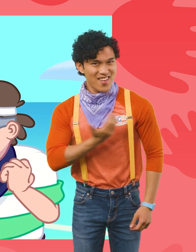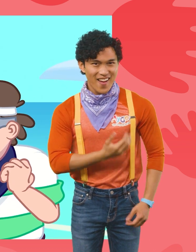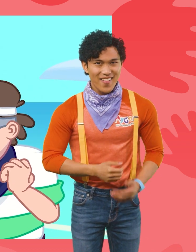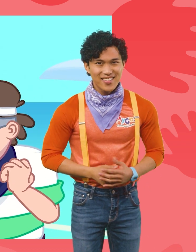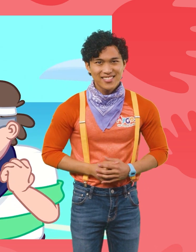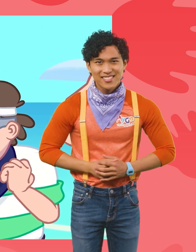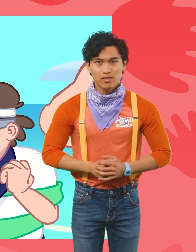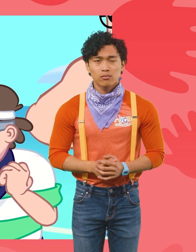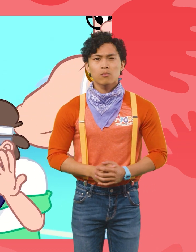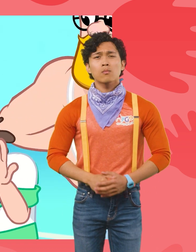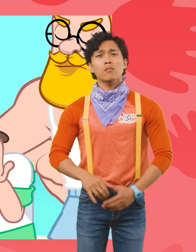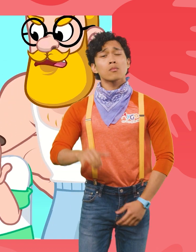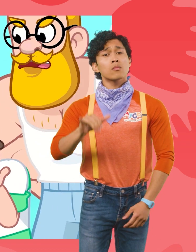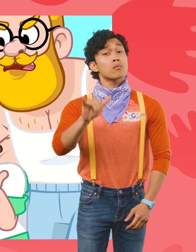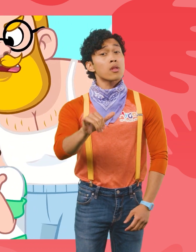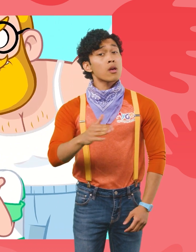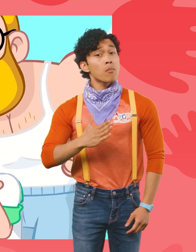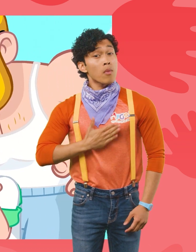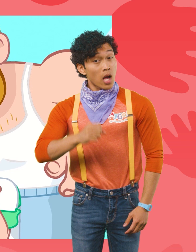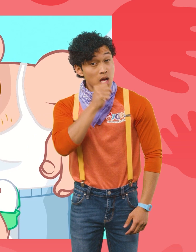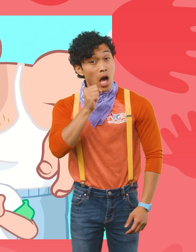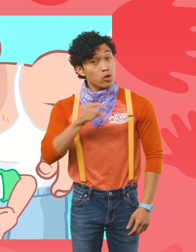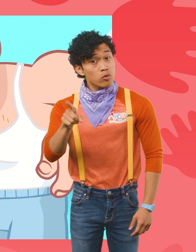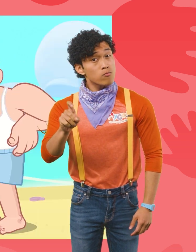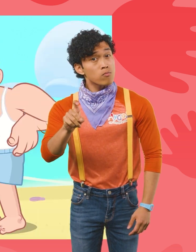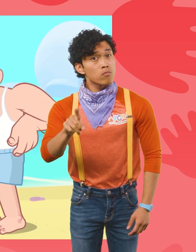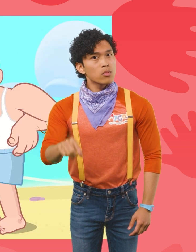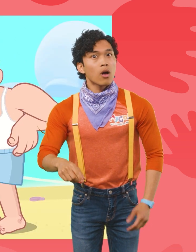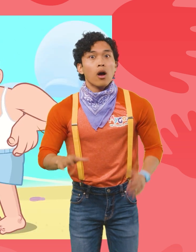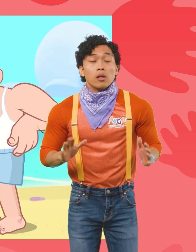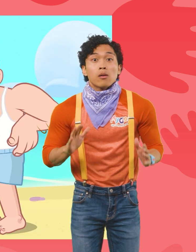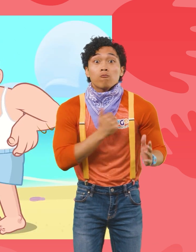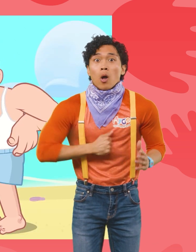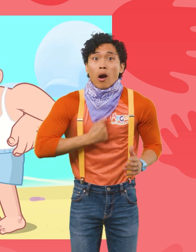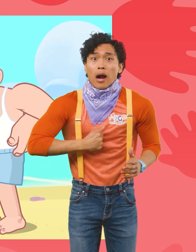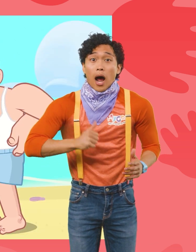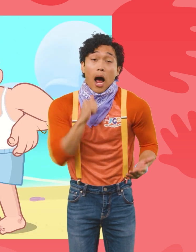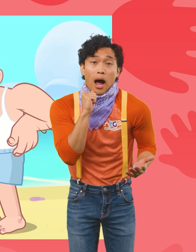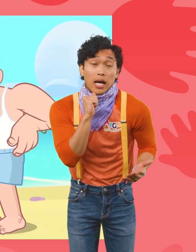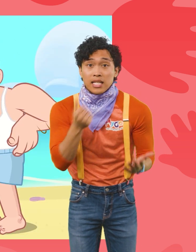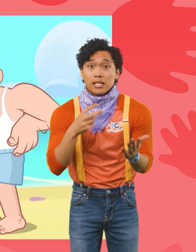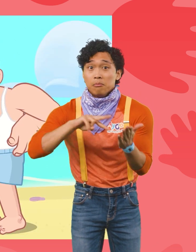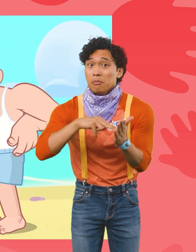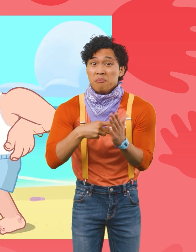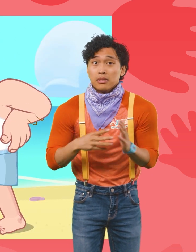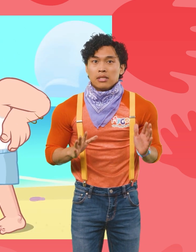Is that my ice cream? Uh, sorry, sir. We didn't mean to... Give